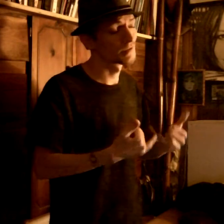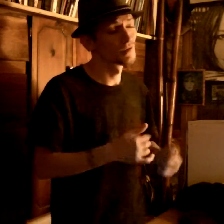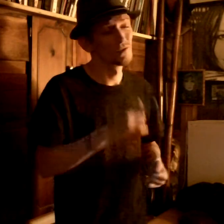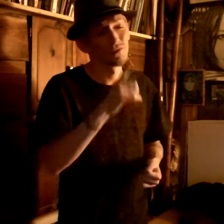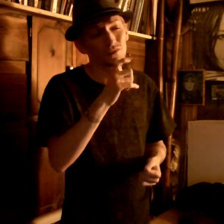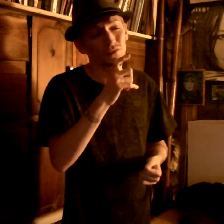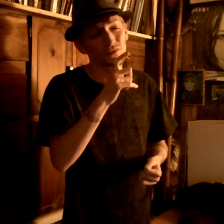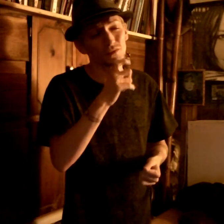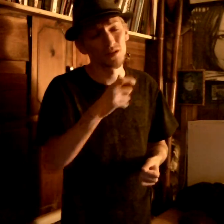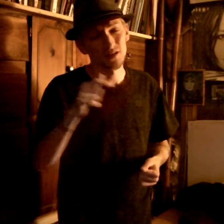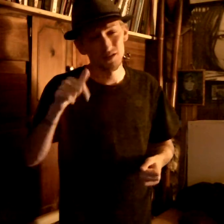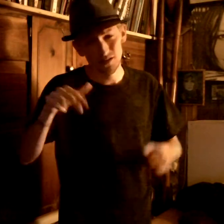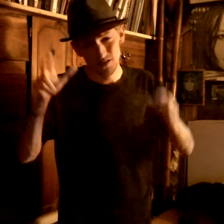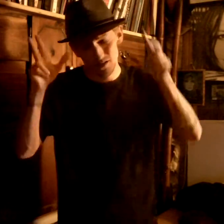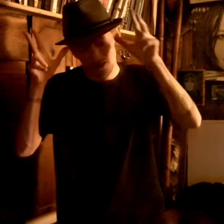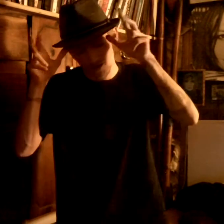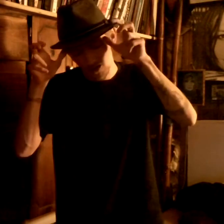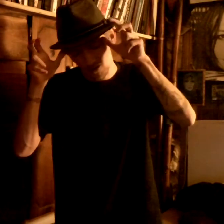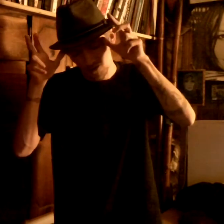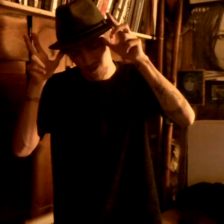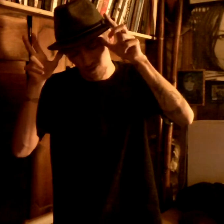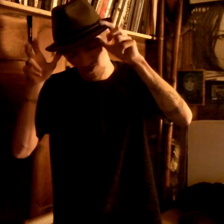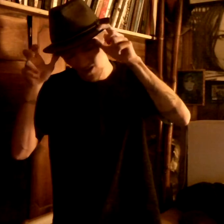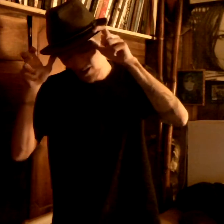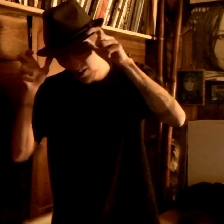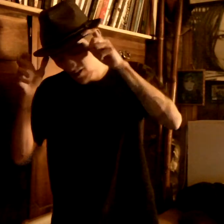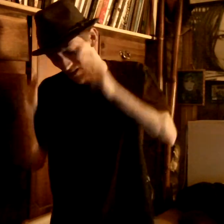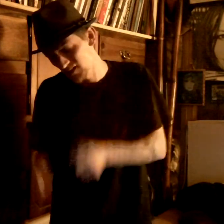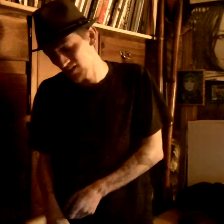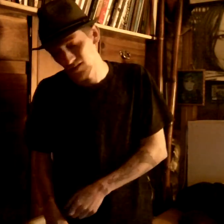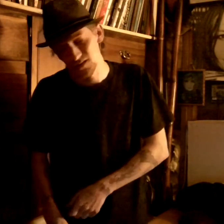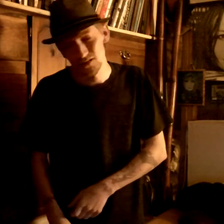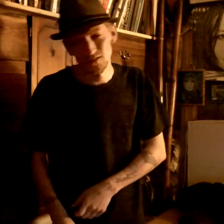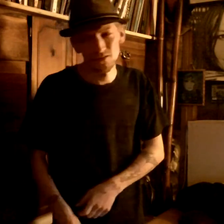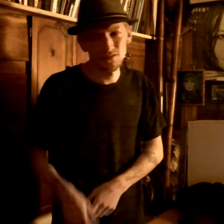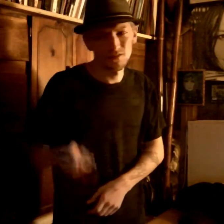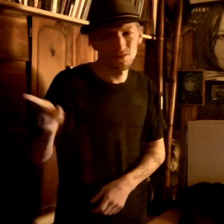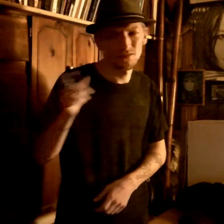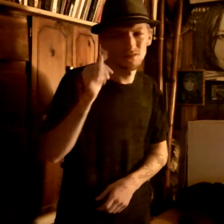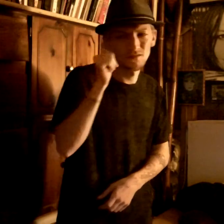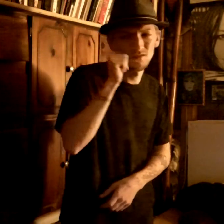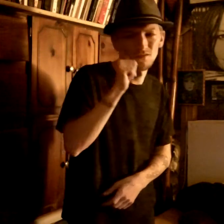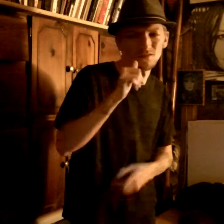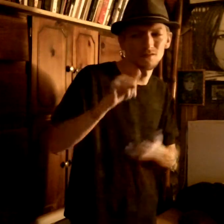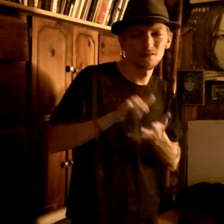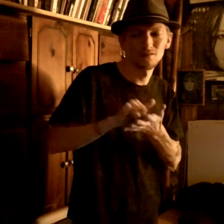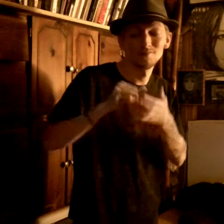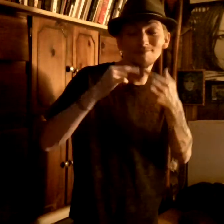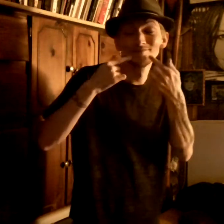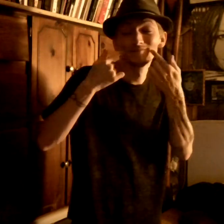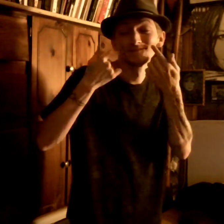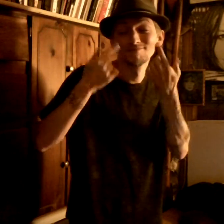Who is this terrorist? Those girls that smile